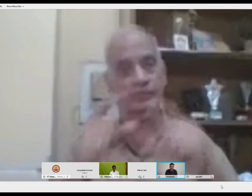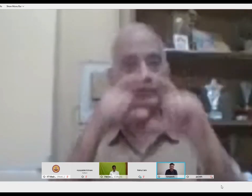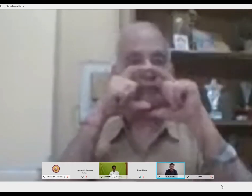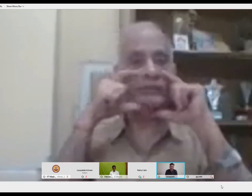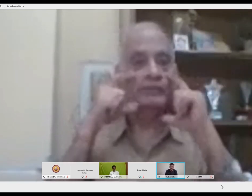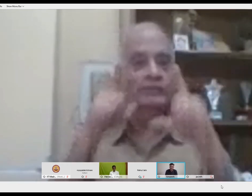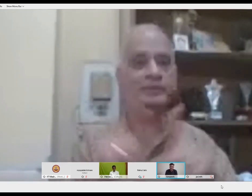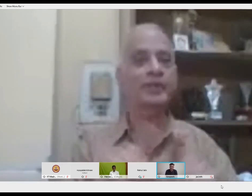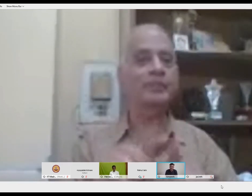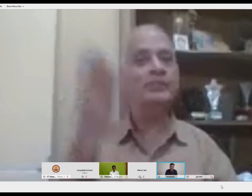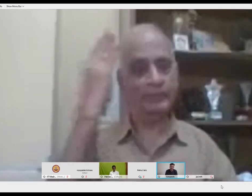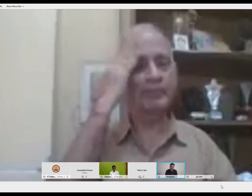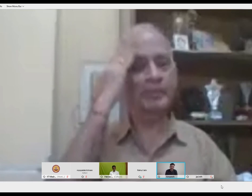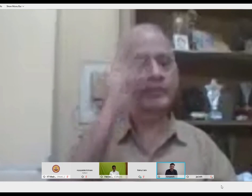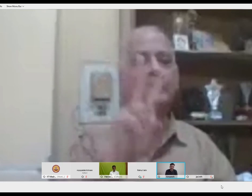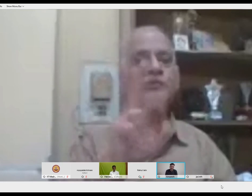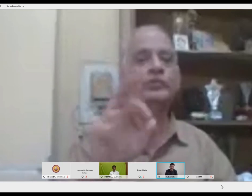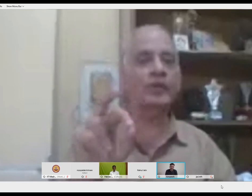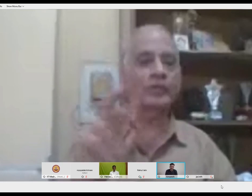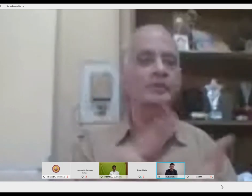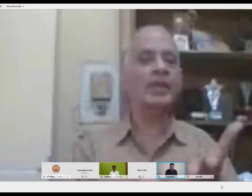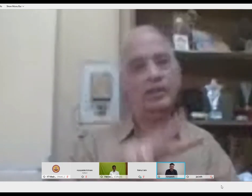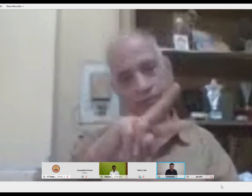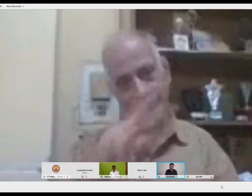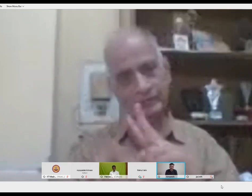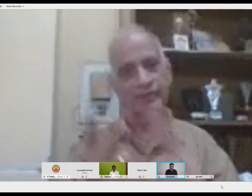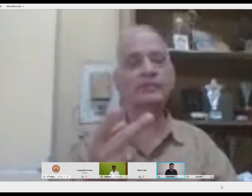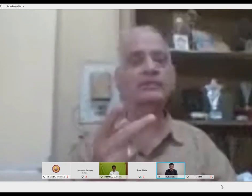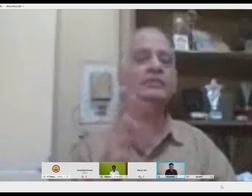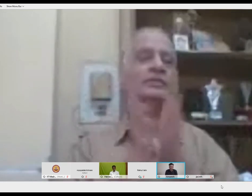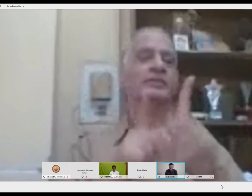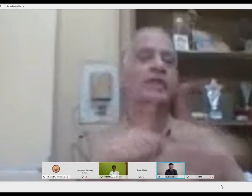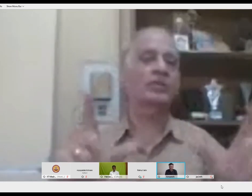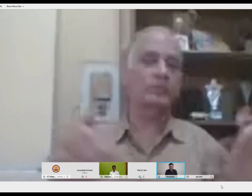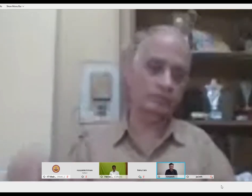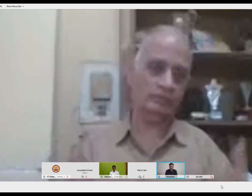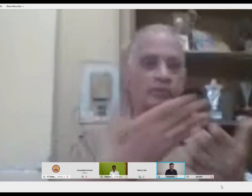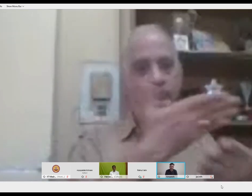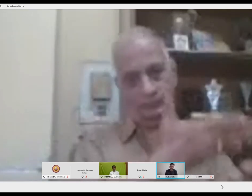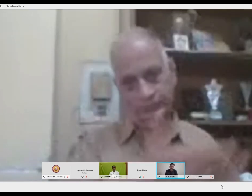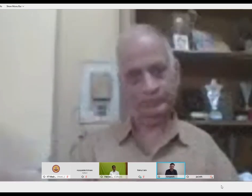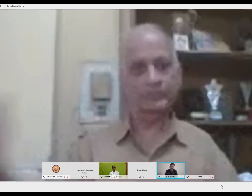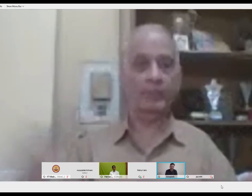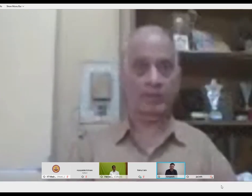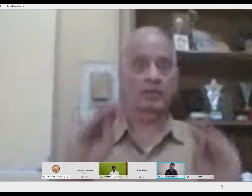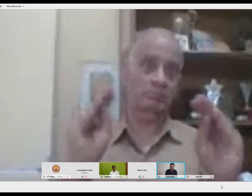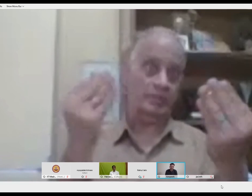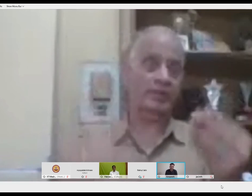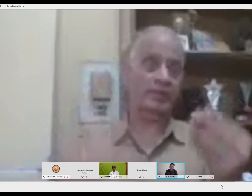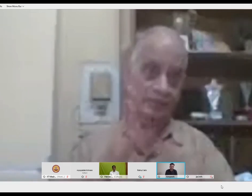coronavirus, you know, like, we had a different kind of life. And after that, now we have a different kind of life. So since the millennium,